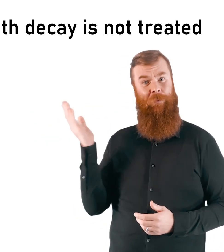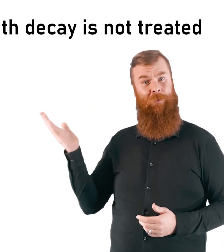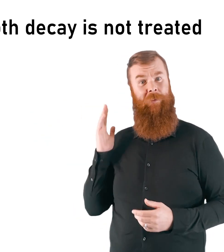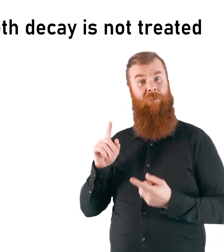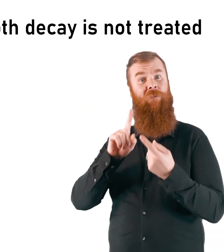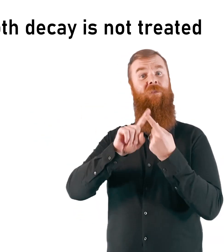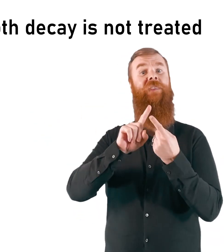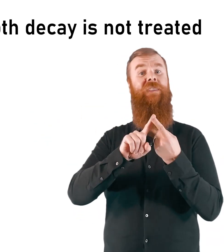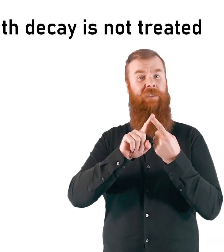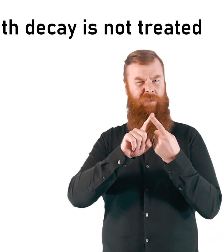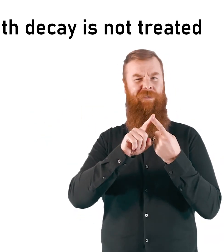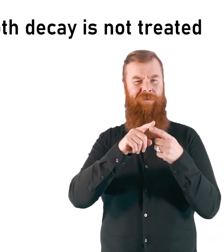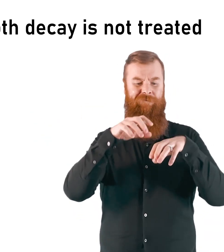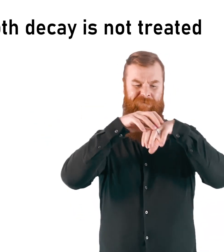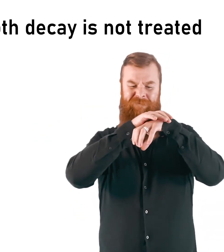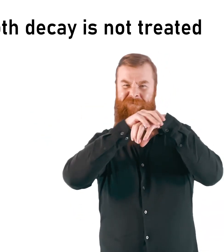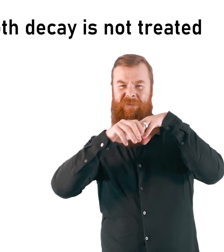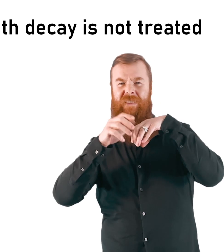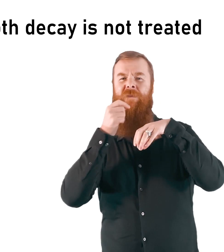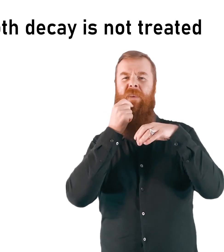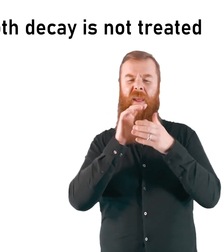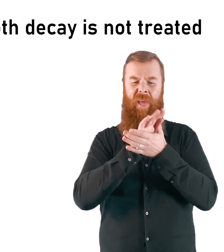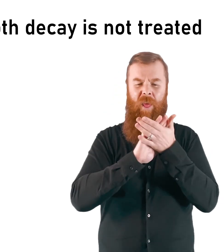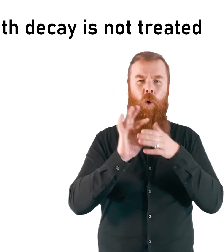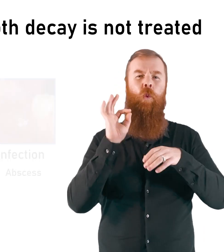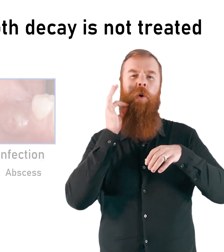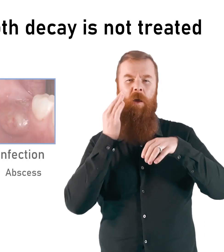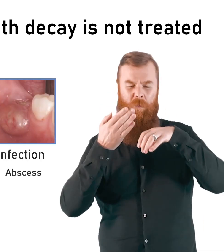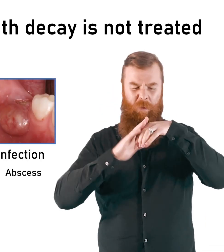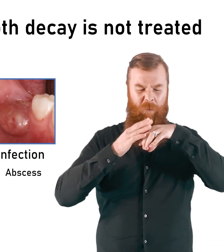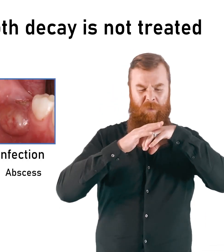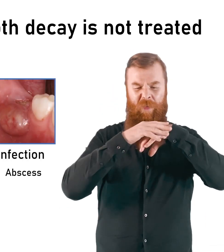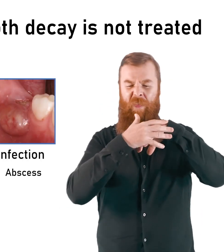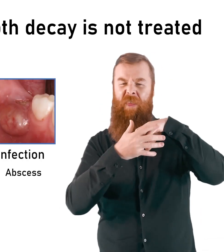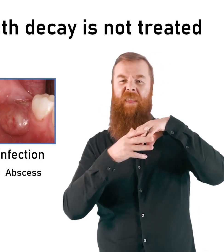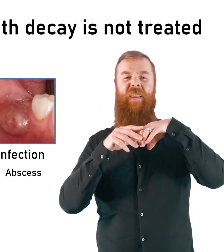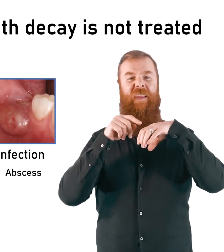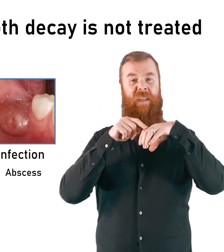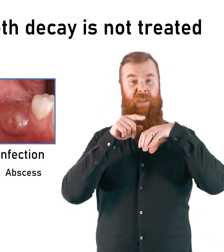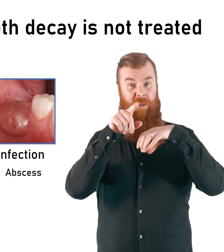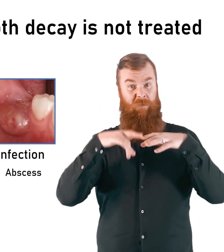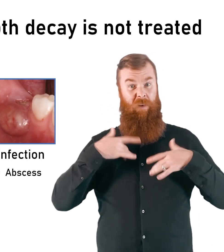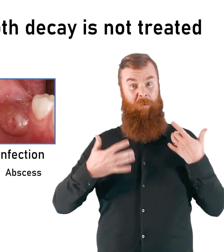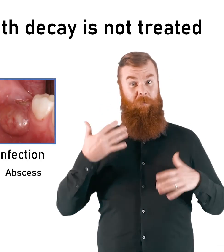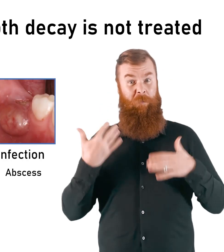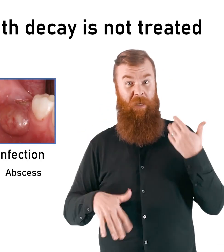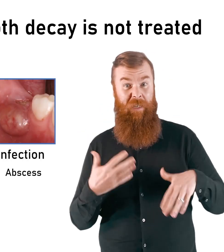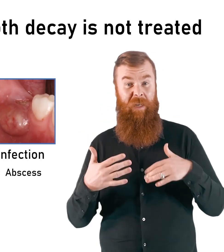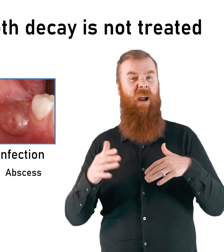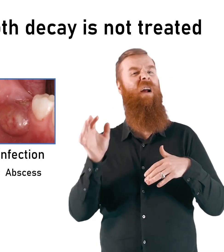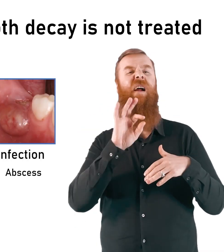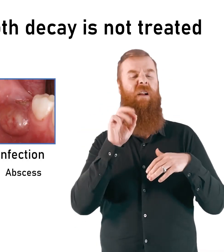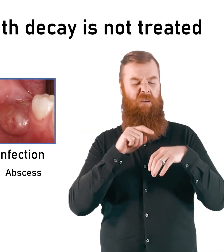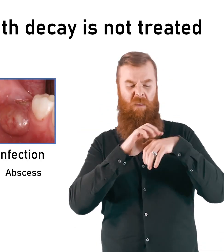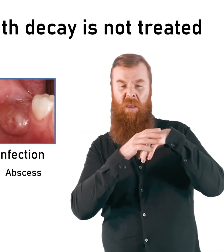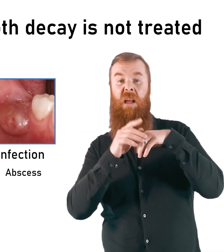Tooth decay starts as a white spot on the tooth. If the tooth decay is not treated, it can make a hole in the tooth.